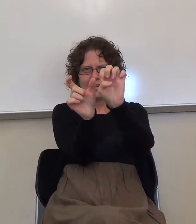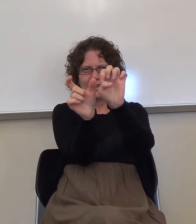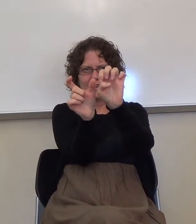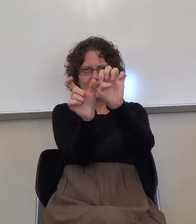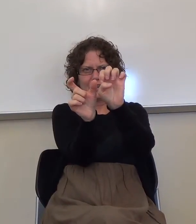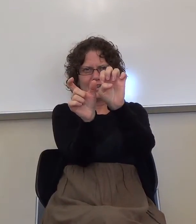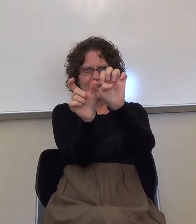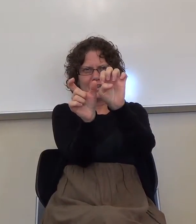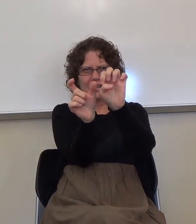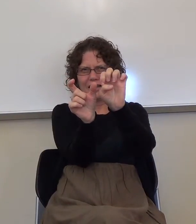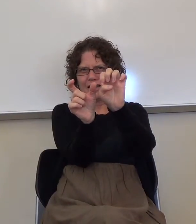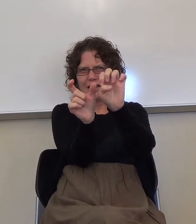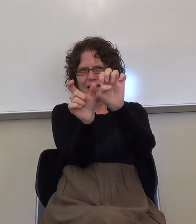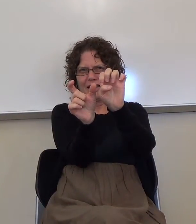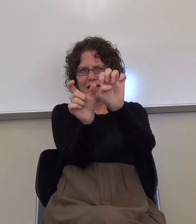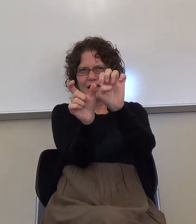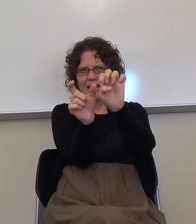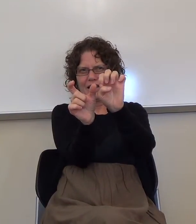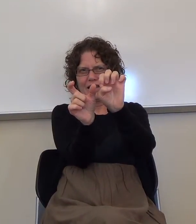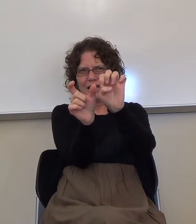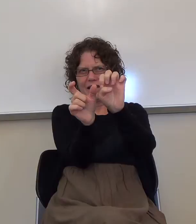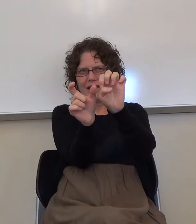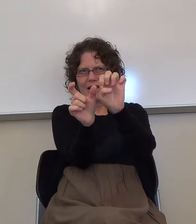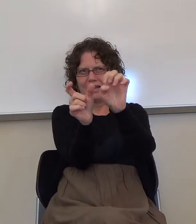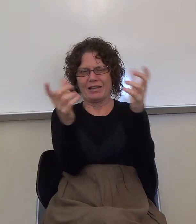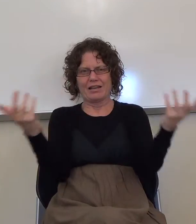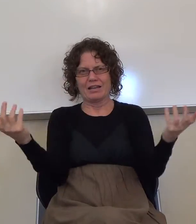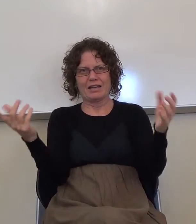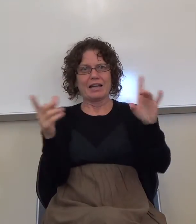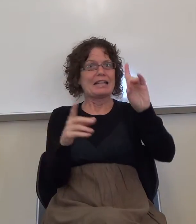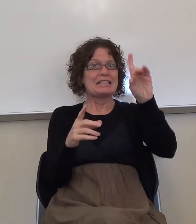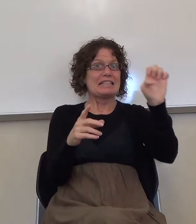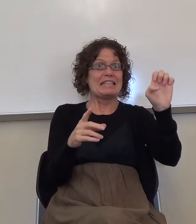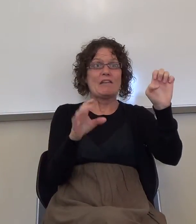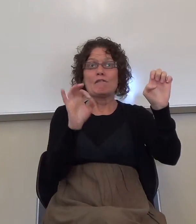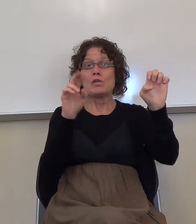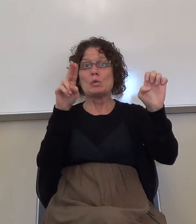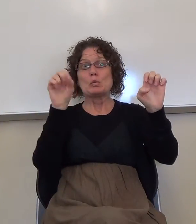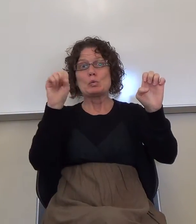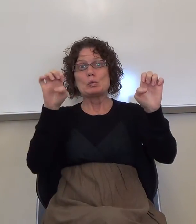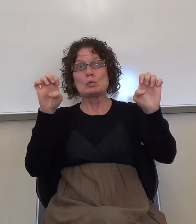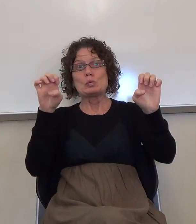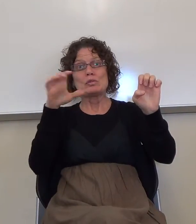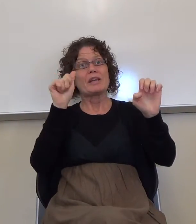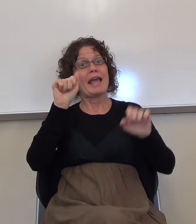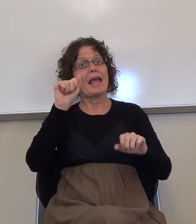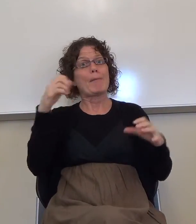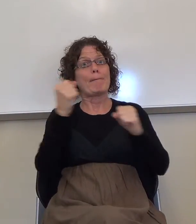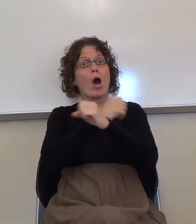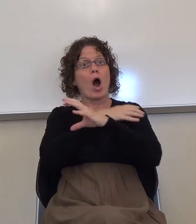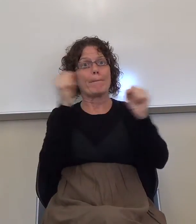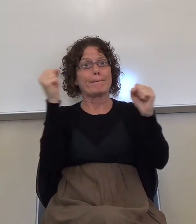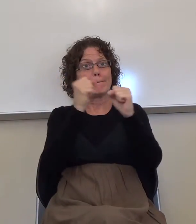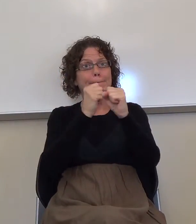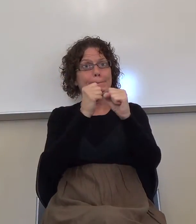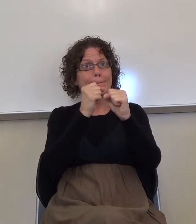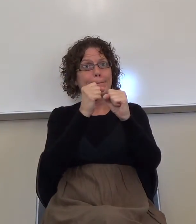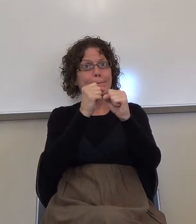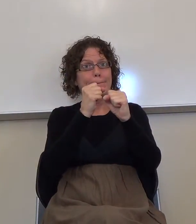What if you defuse a bomb? What are you doing when you defuse a bomb?